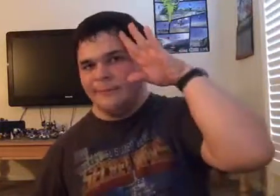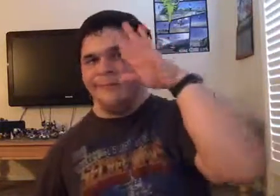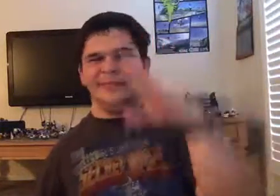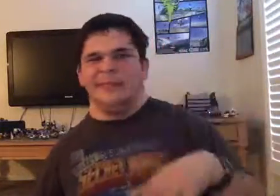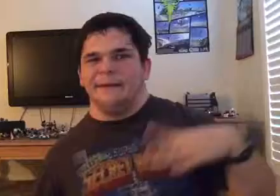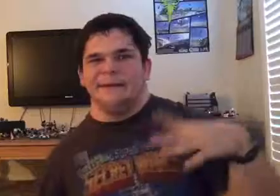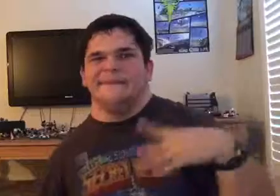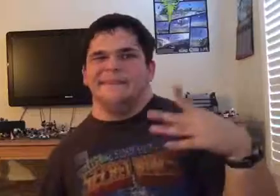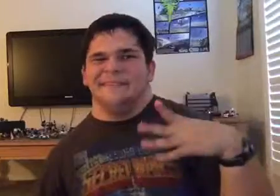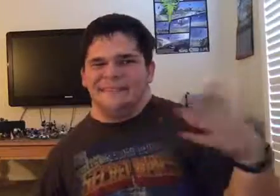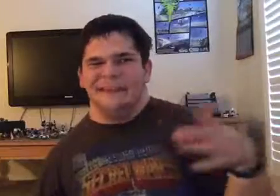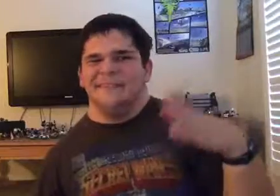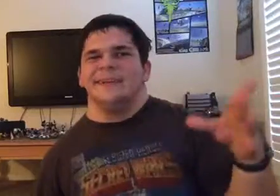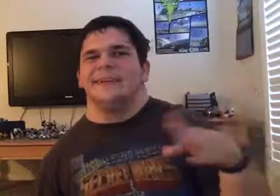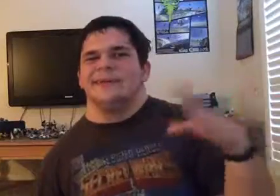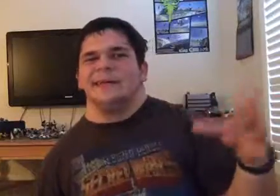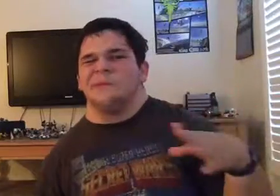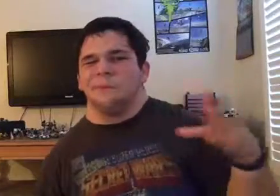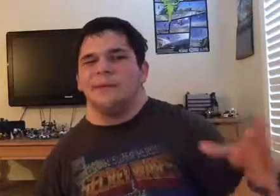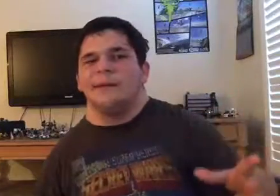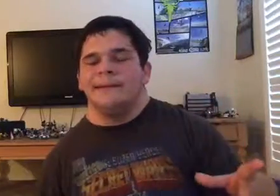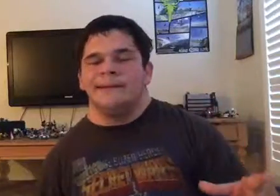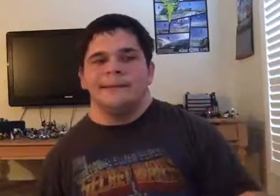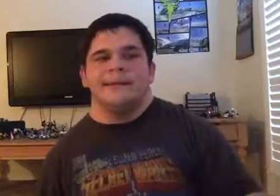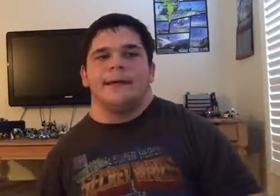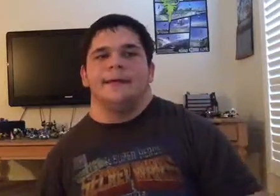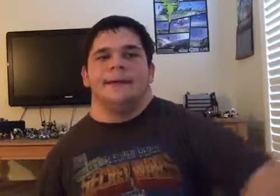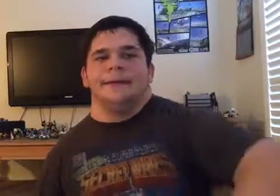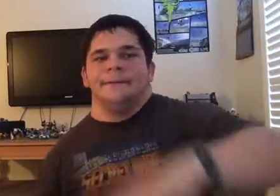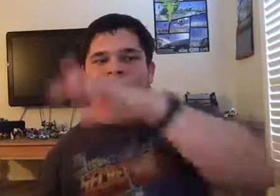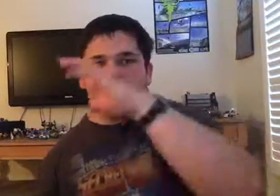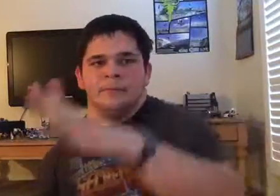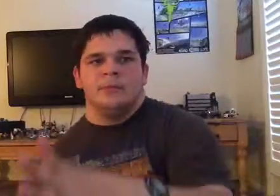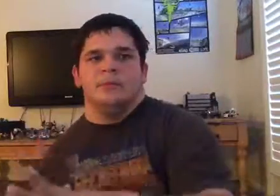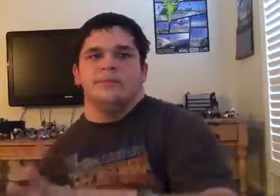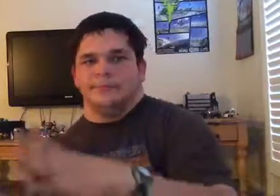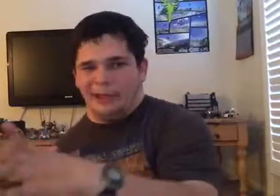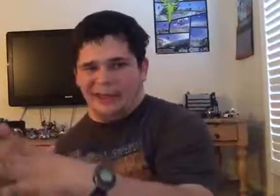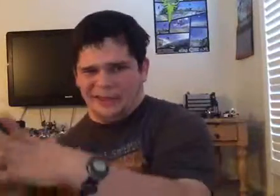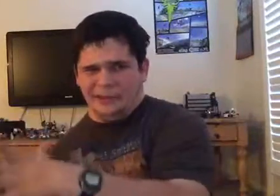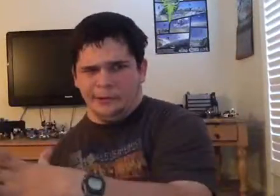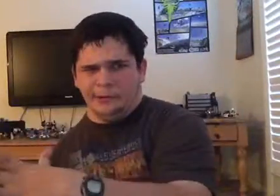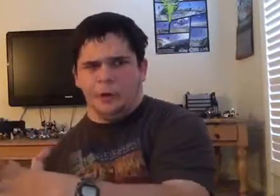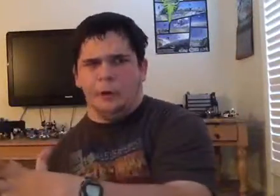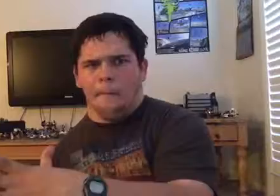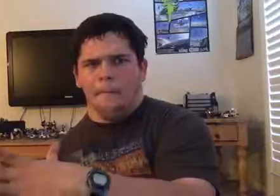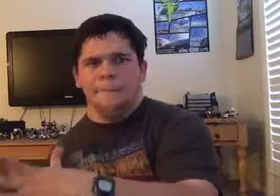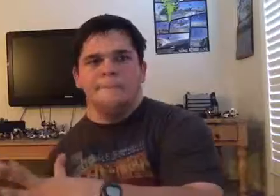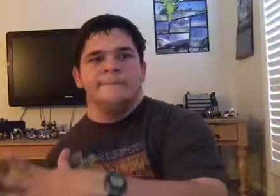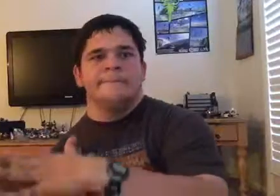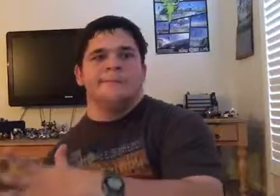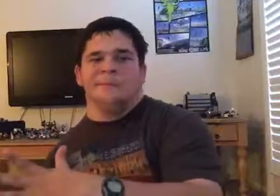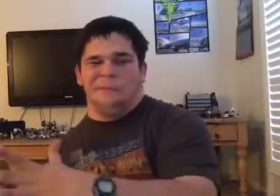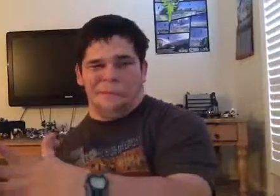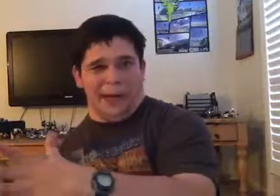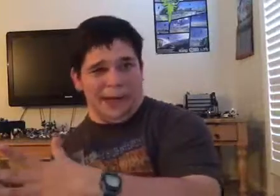the area where the final race takes place, and then Jackson's storm pack